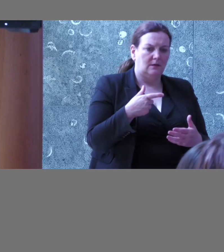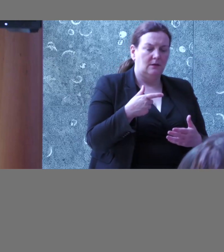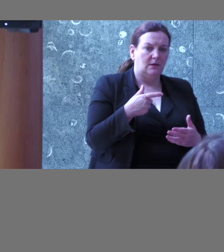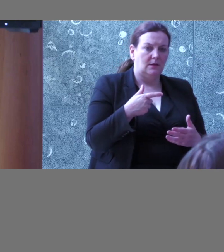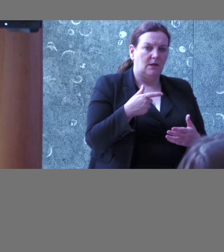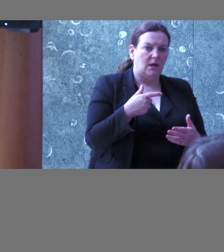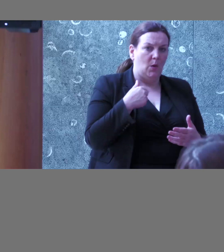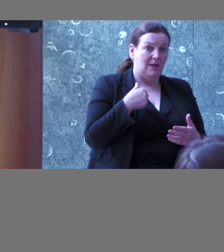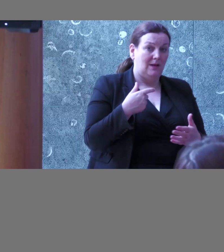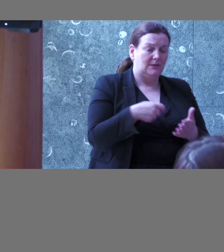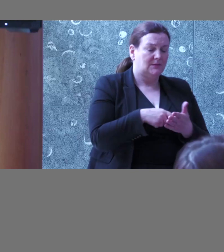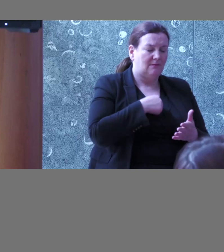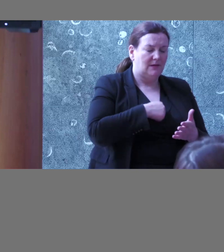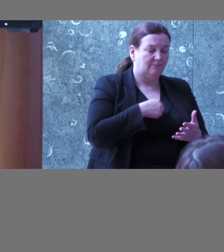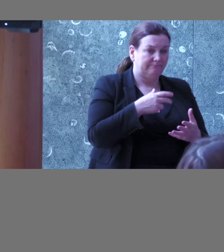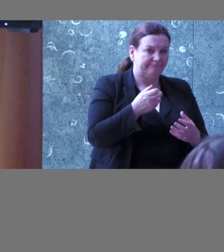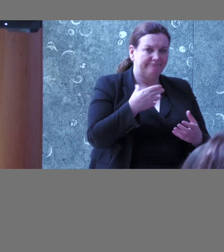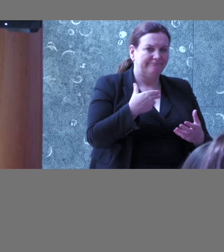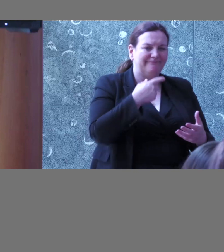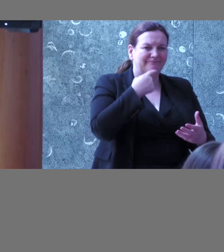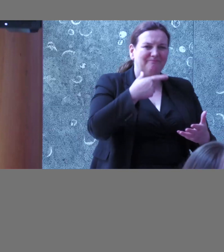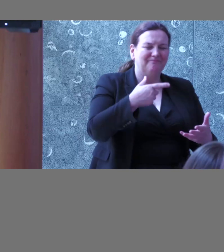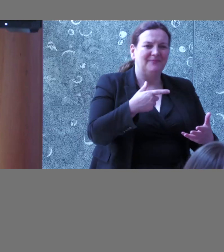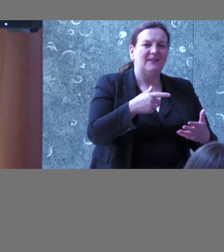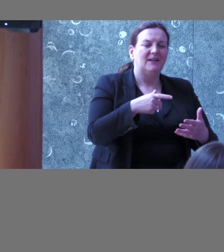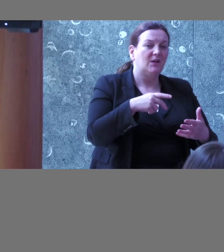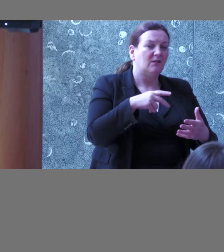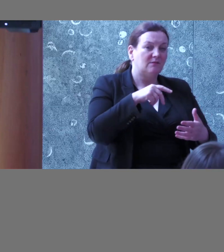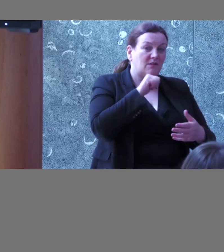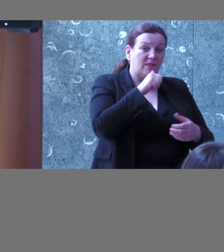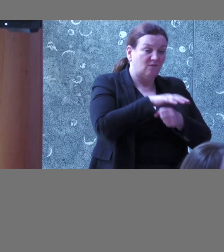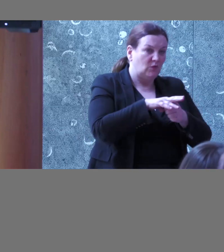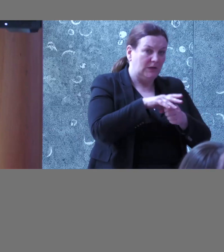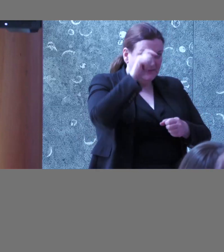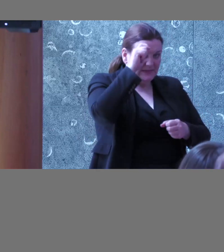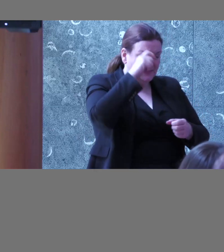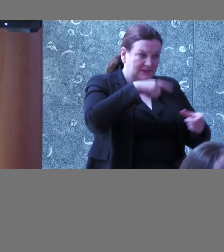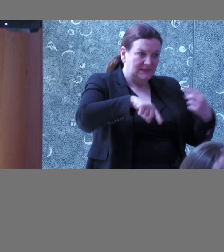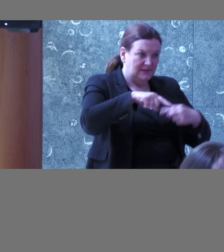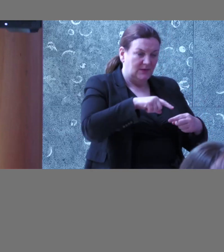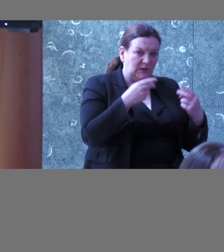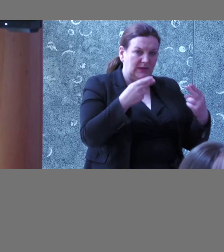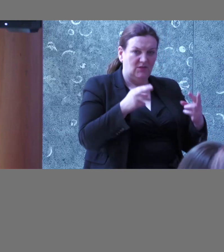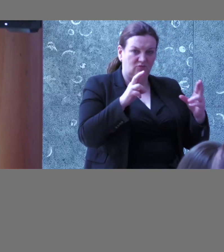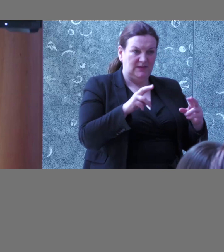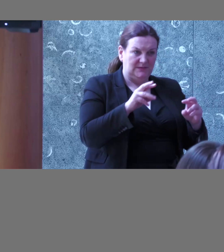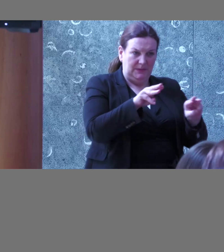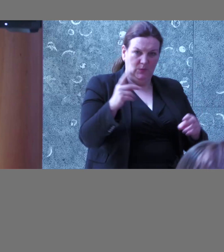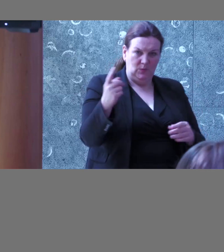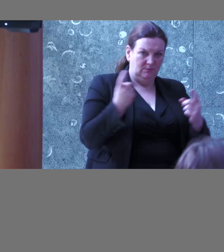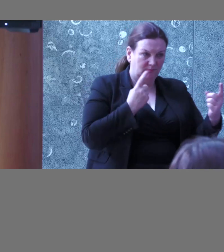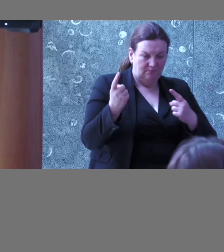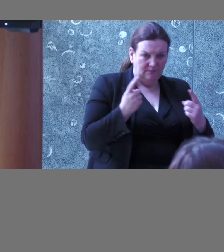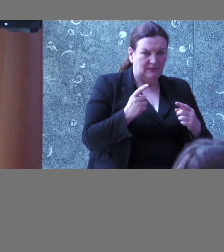native users of assistive technology so we are not going to be good enough to fully test it so we do need the right people in testing that so